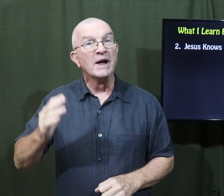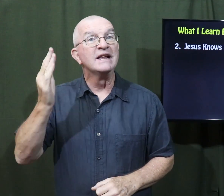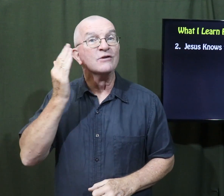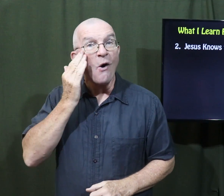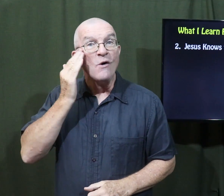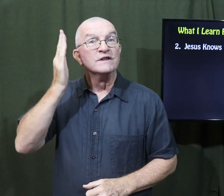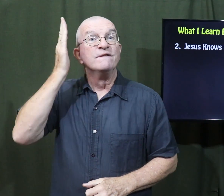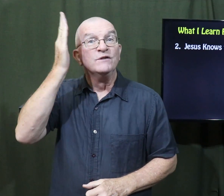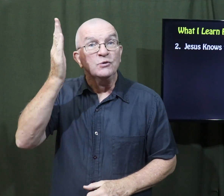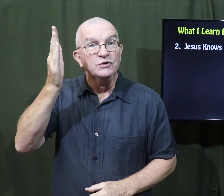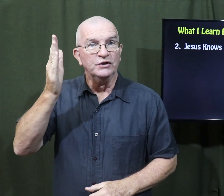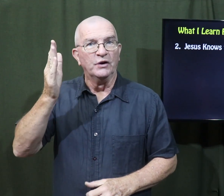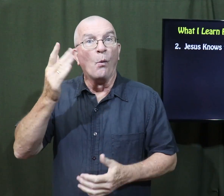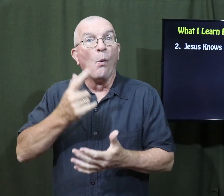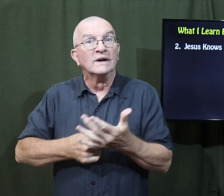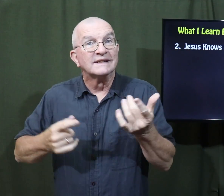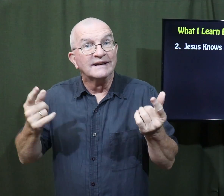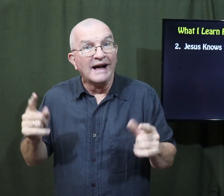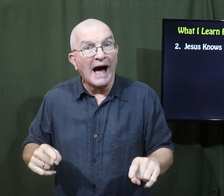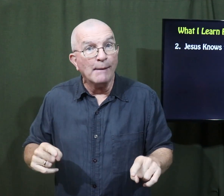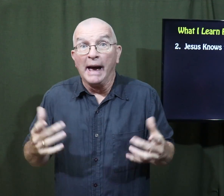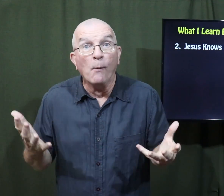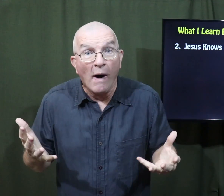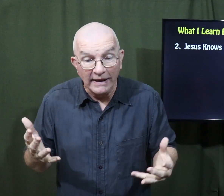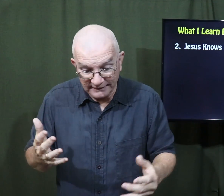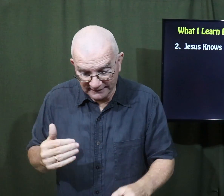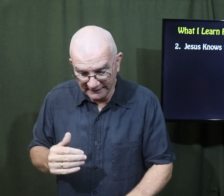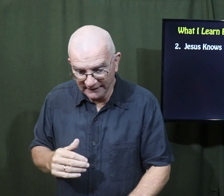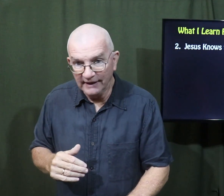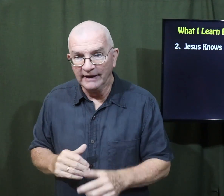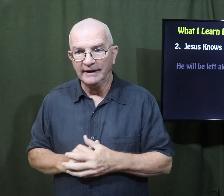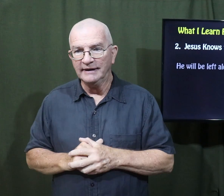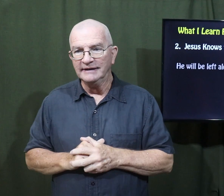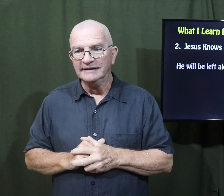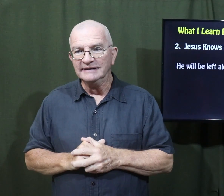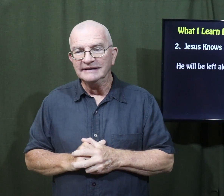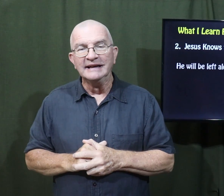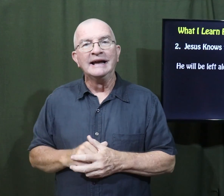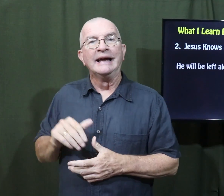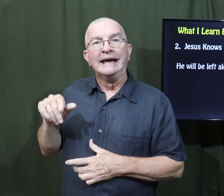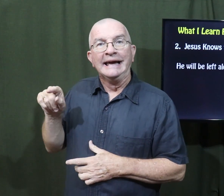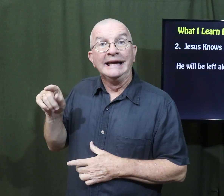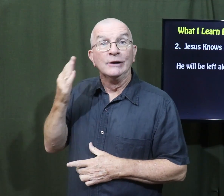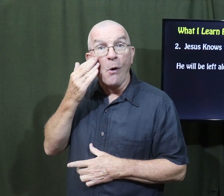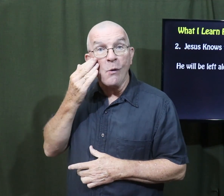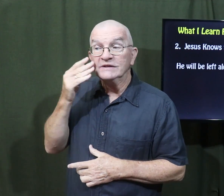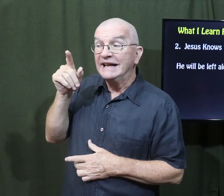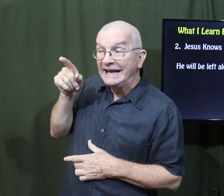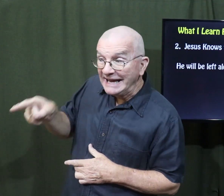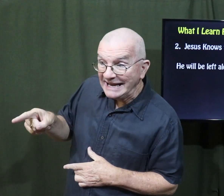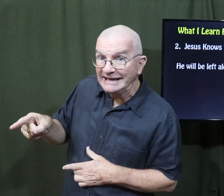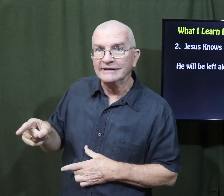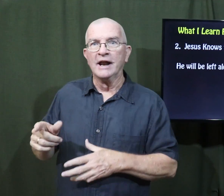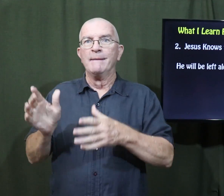So he knows the future what's going to happen. He knows that he